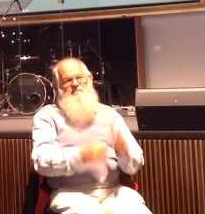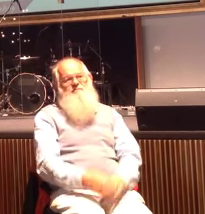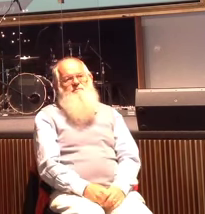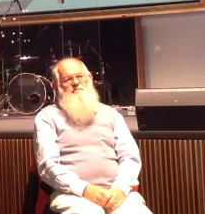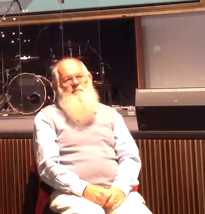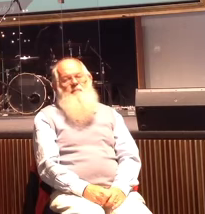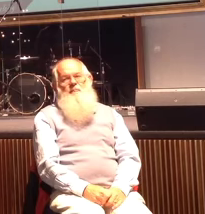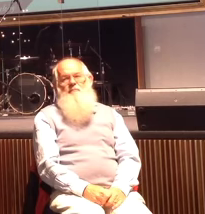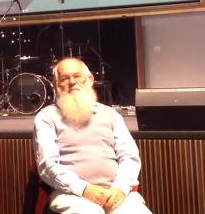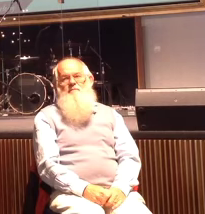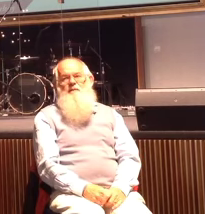Well, I want to be like Jesus